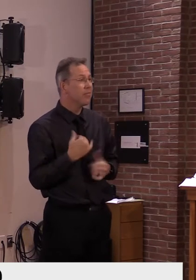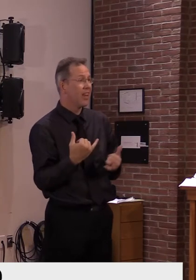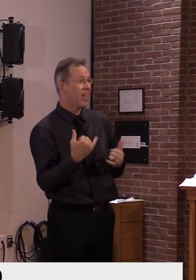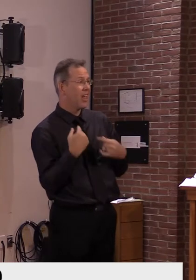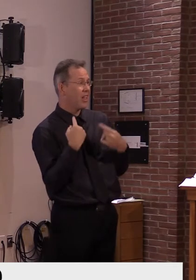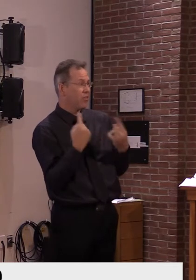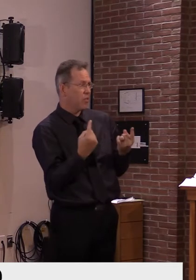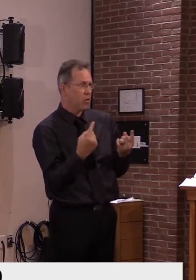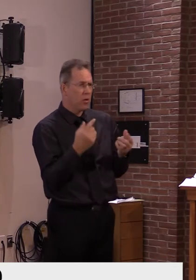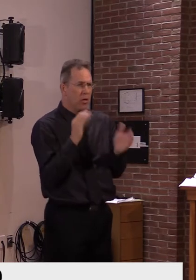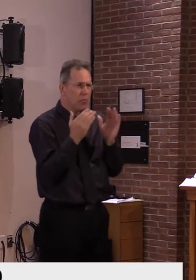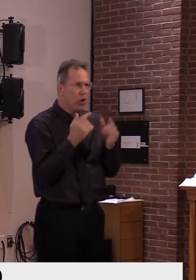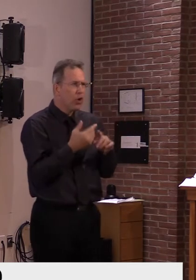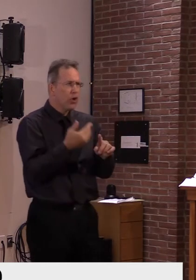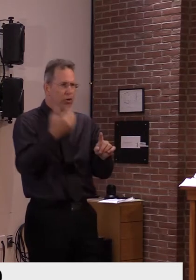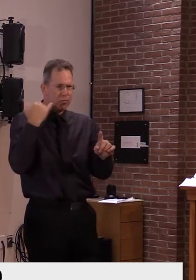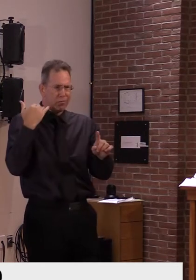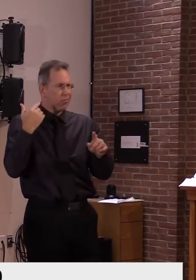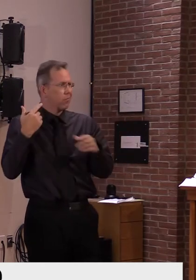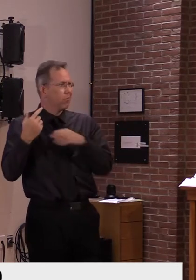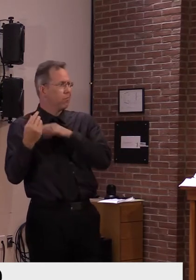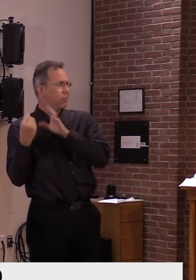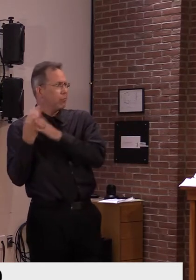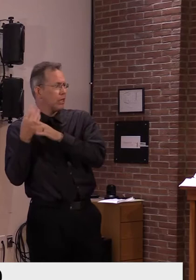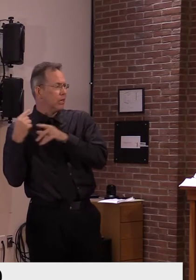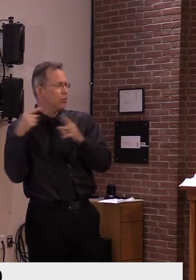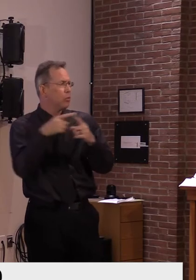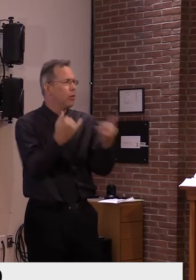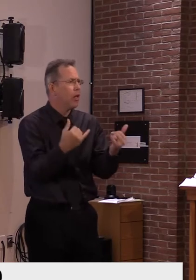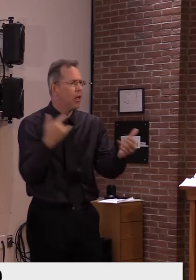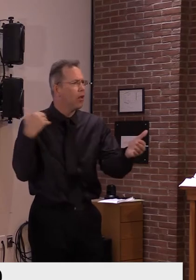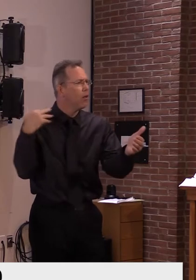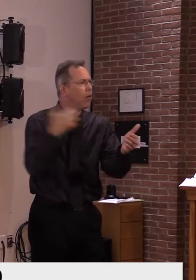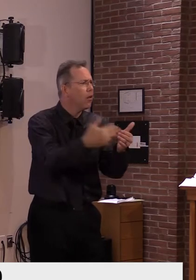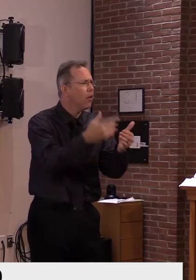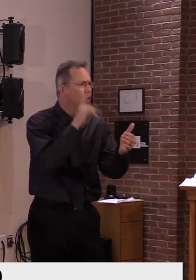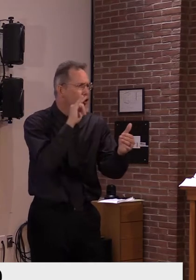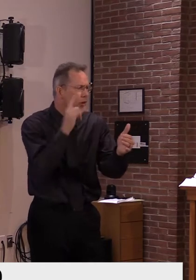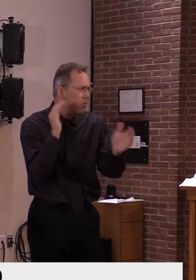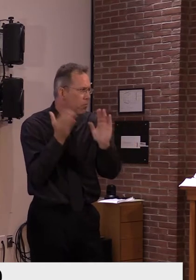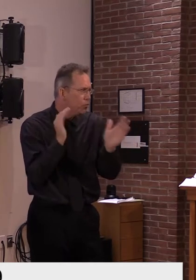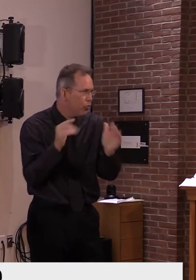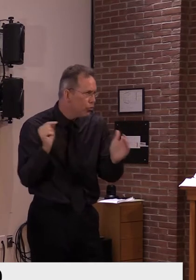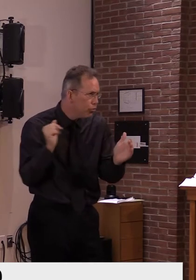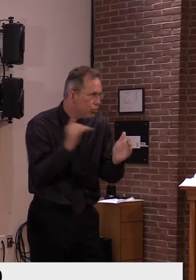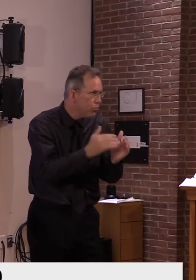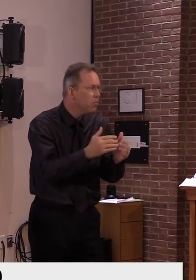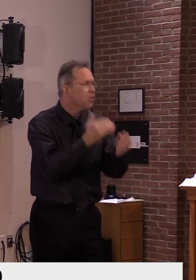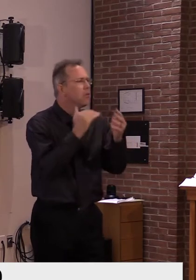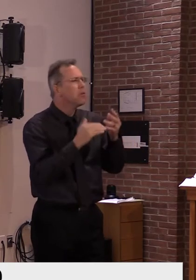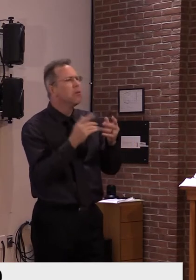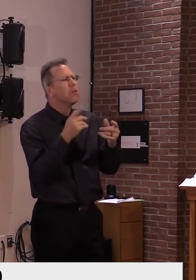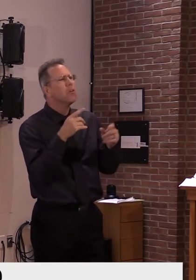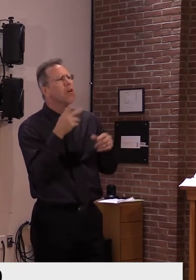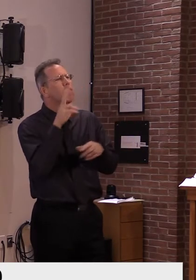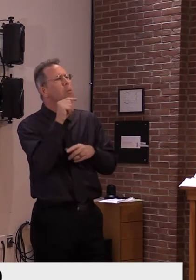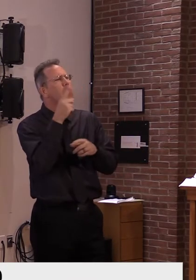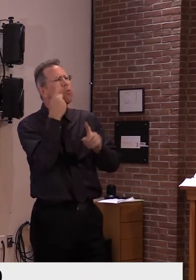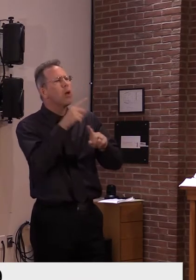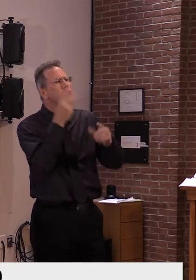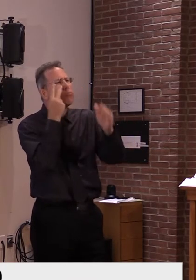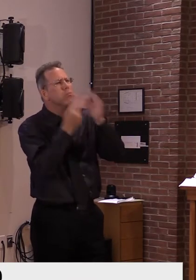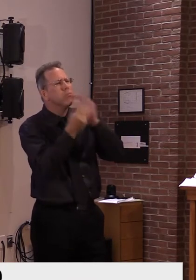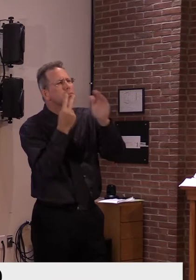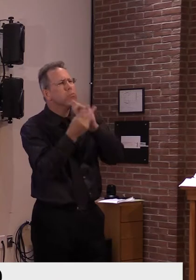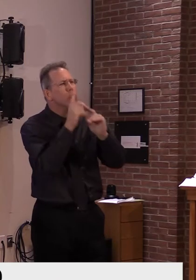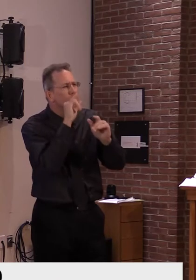the spring. We'll then turn to some more Vermont-specific data looking at our forecast, looking at flu vaccine updates and education updates,